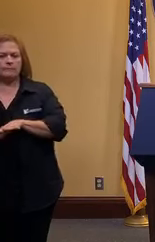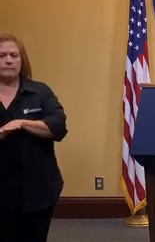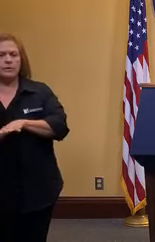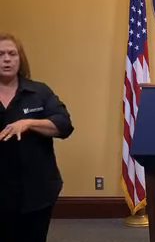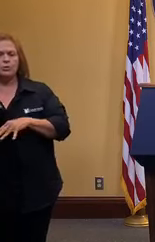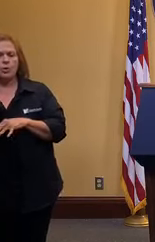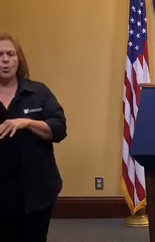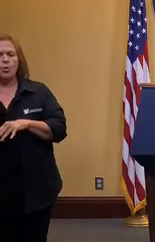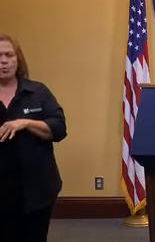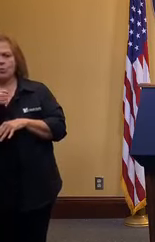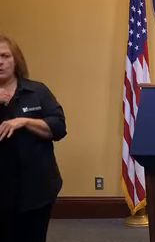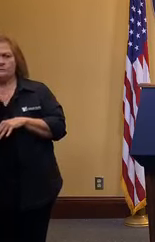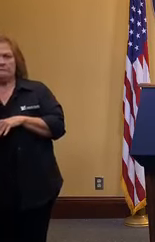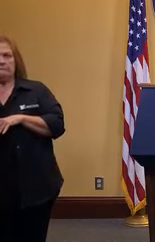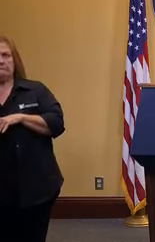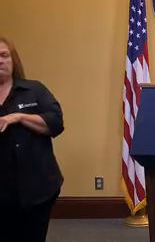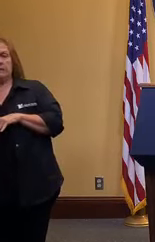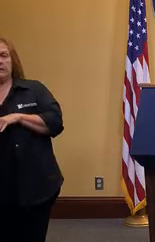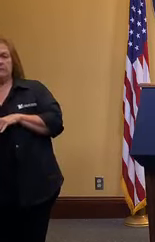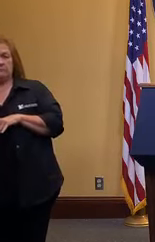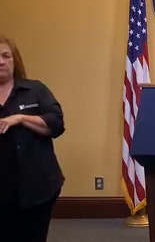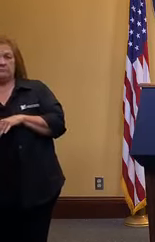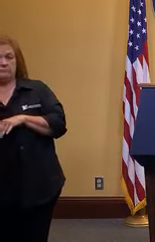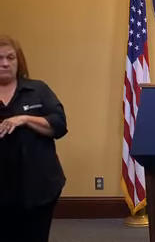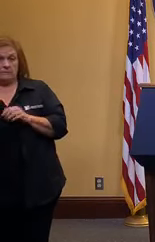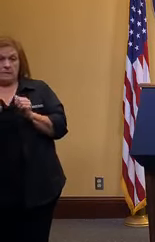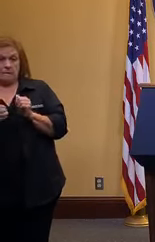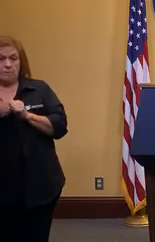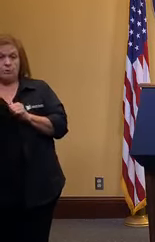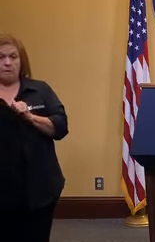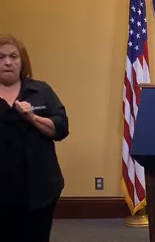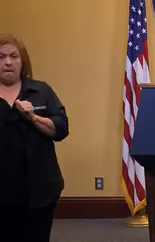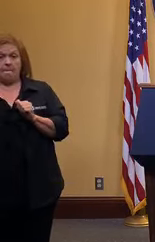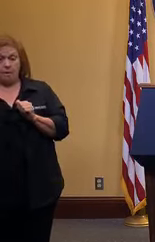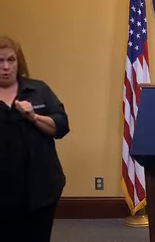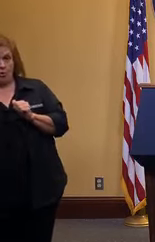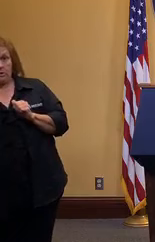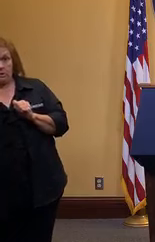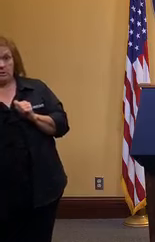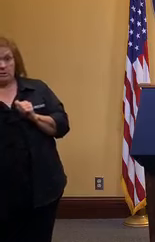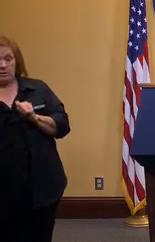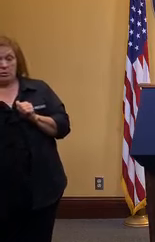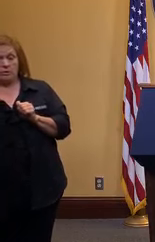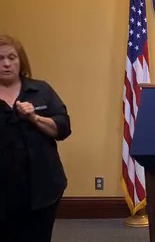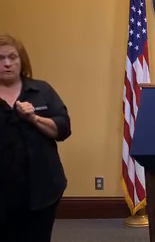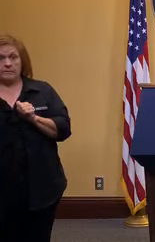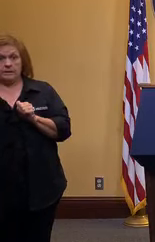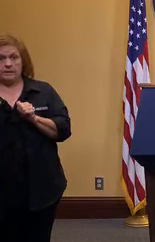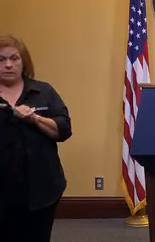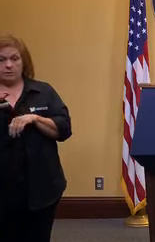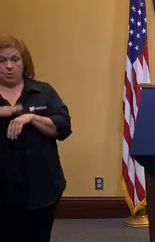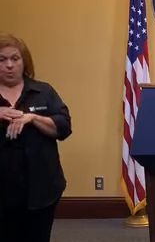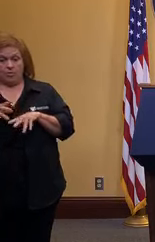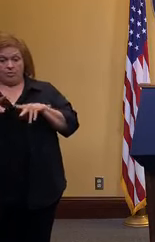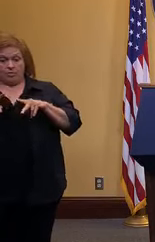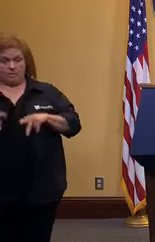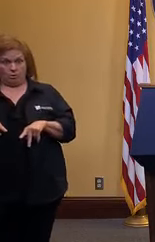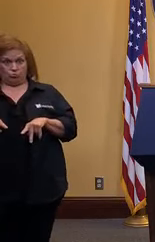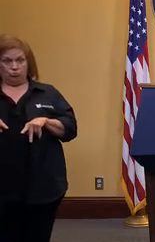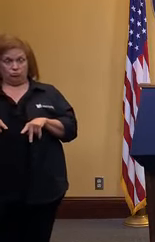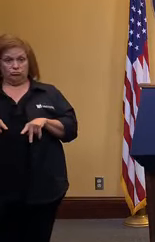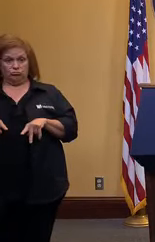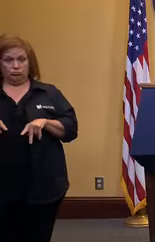and so we anticipate um that most of the burden will be on the individual and the contact tracer